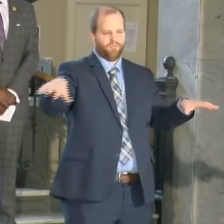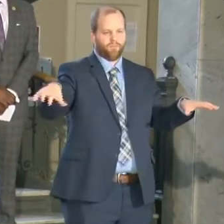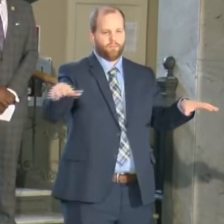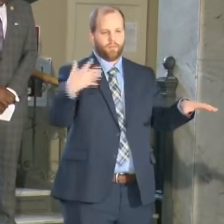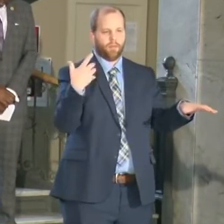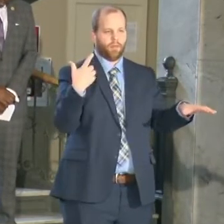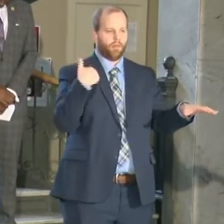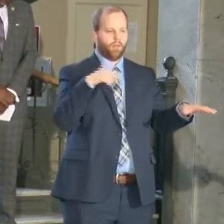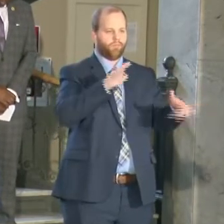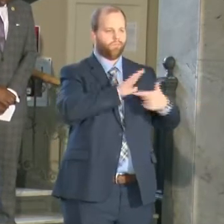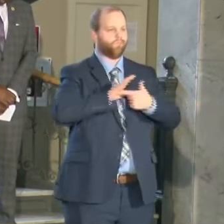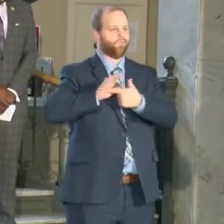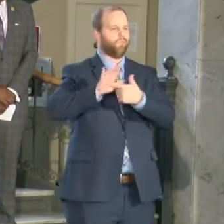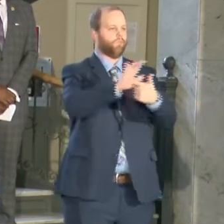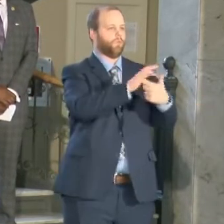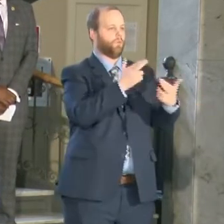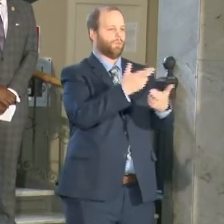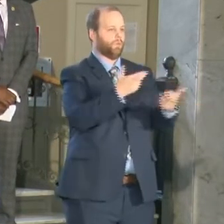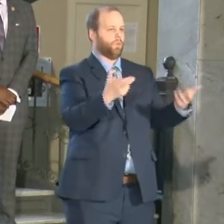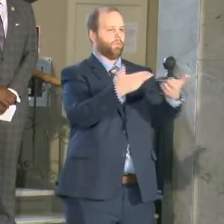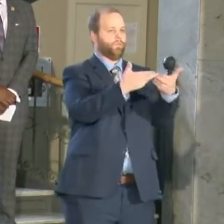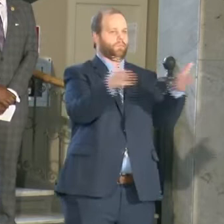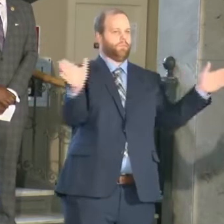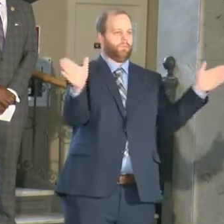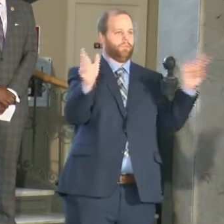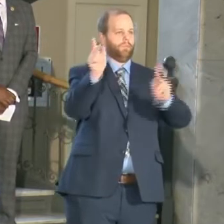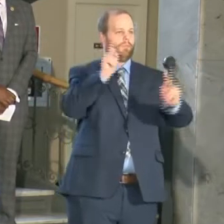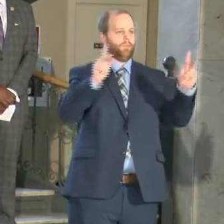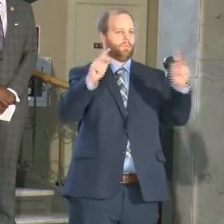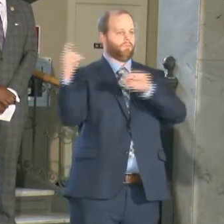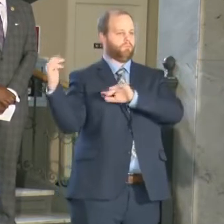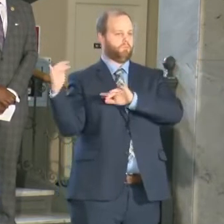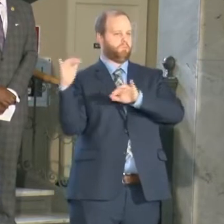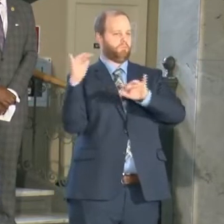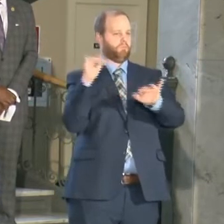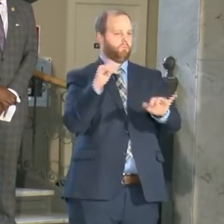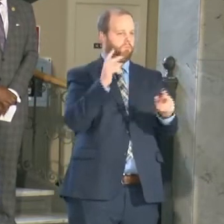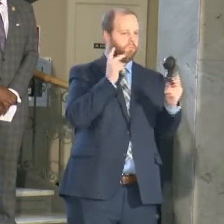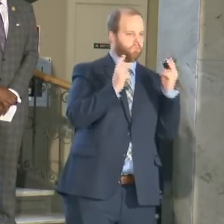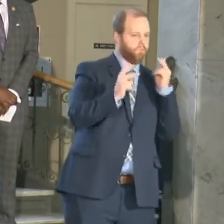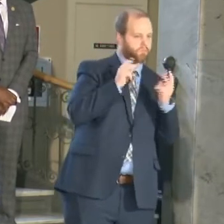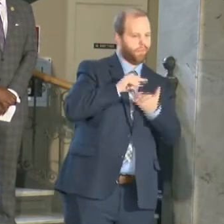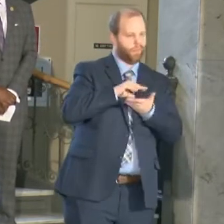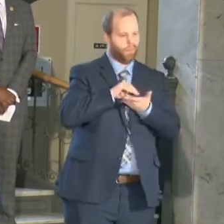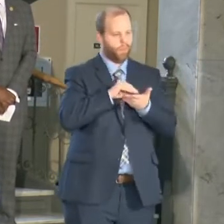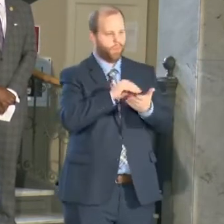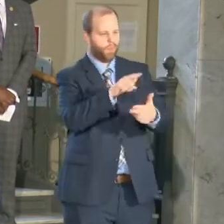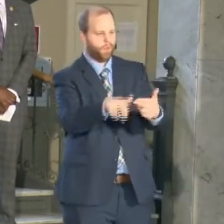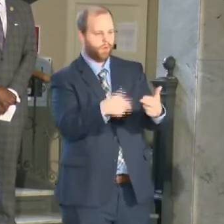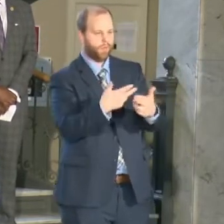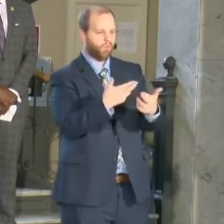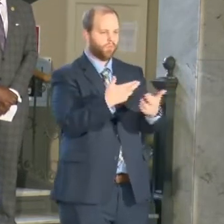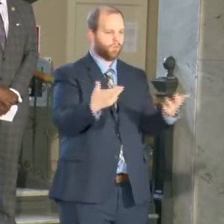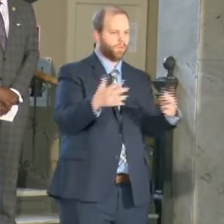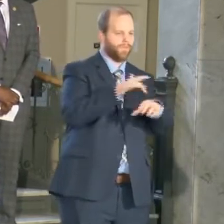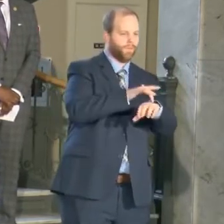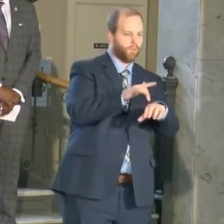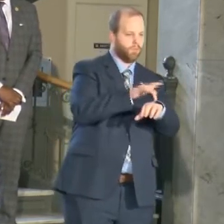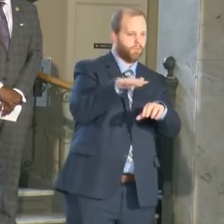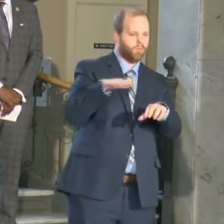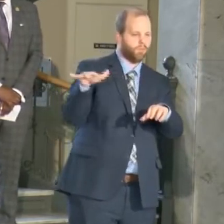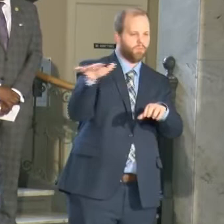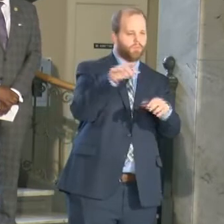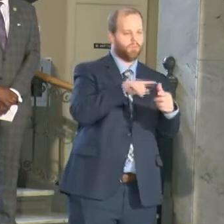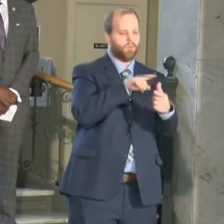community have to the public so that they can come learn a little bit more about our resources uh and then better uh